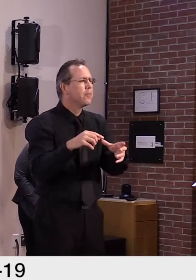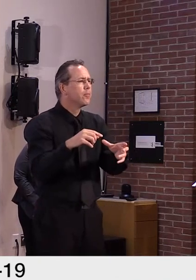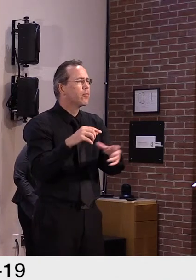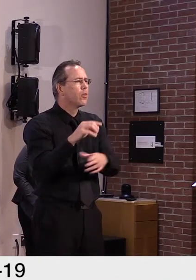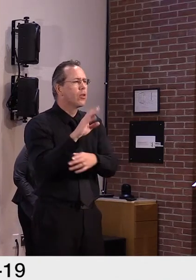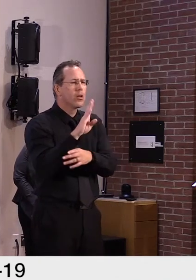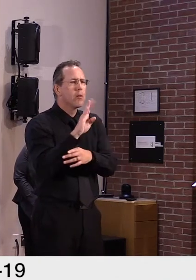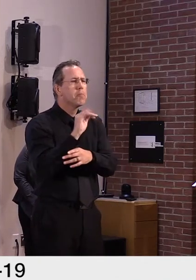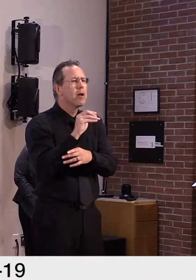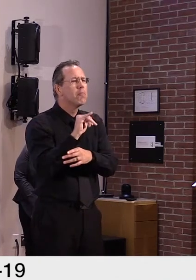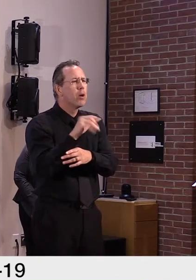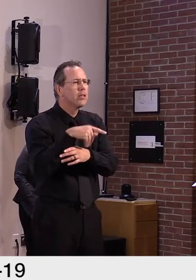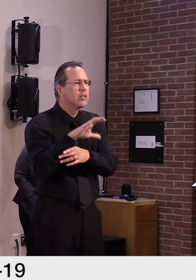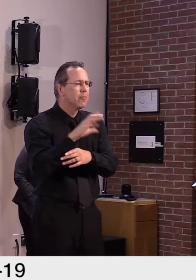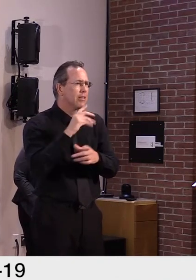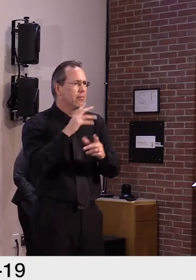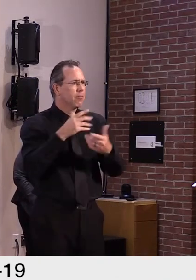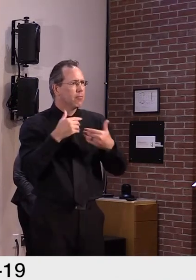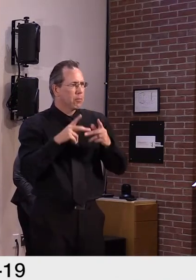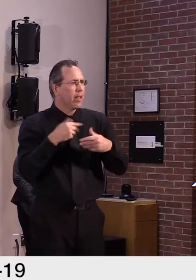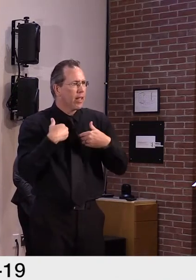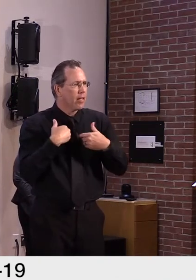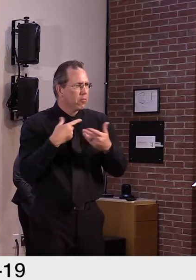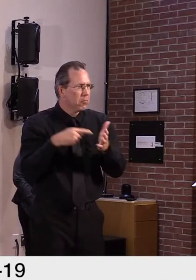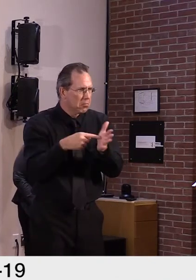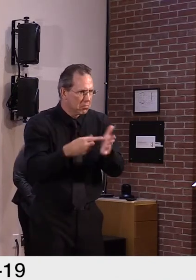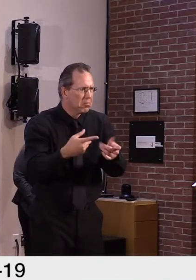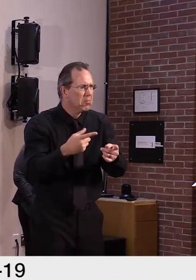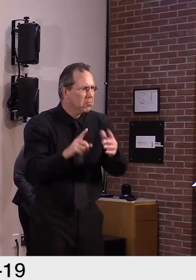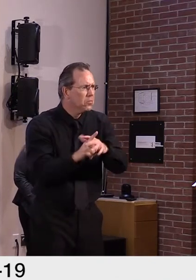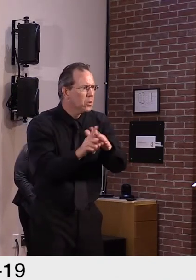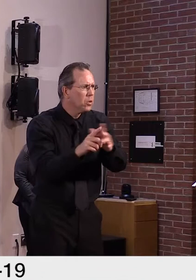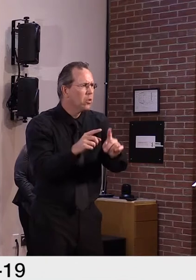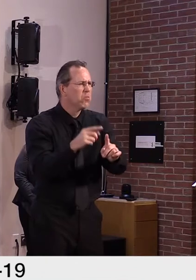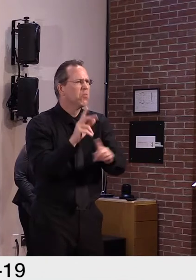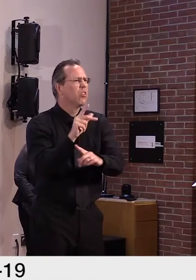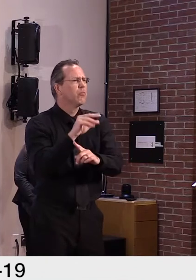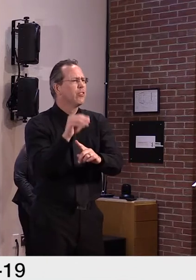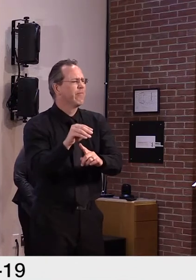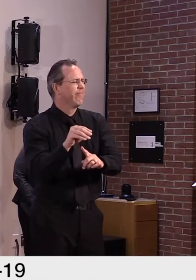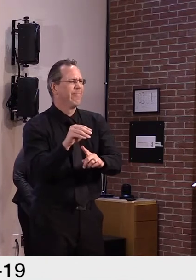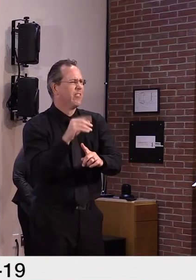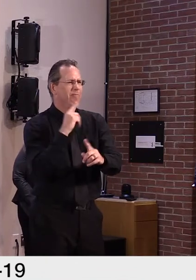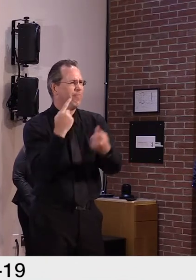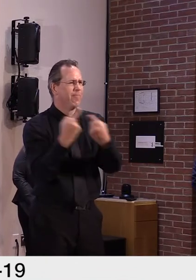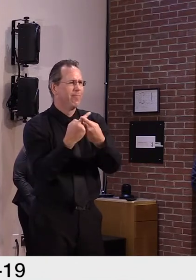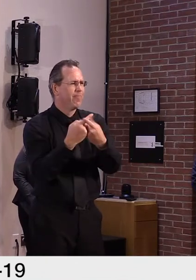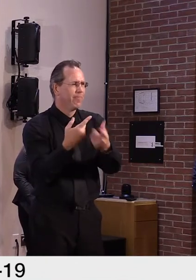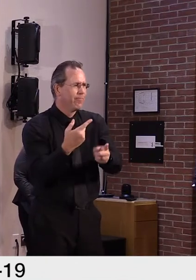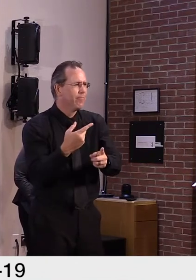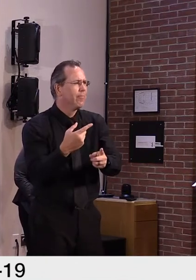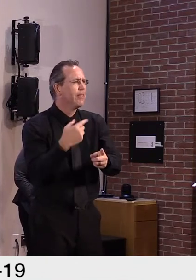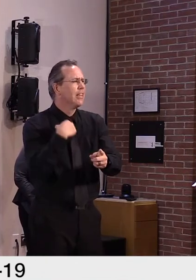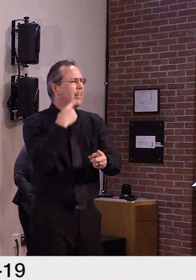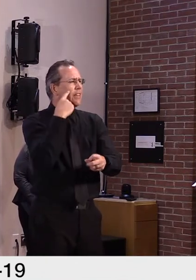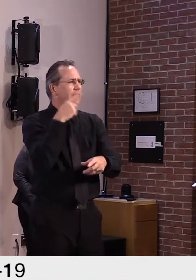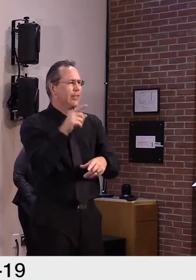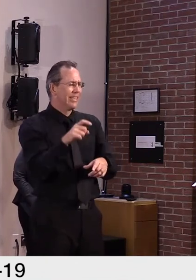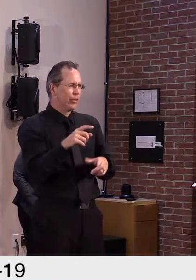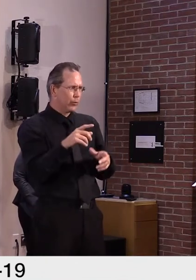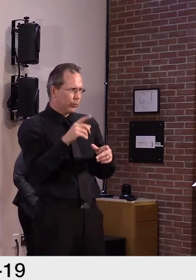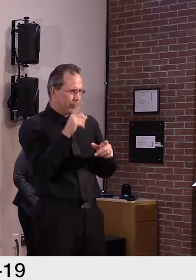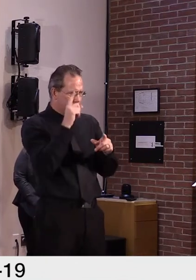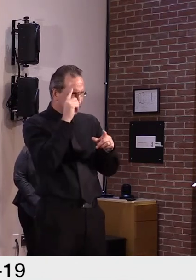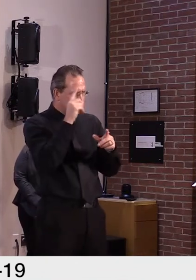documented as a case. And with the growing belief and the propensity